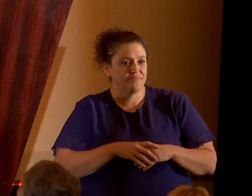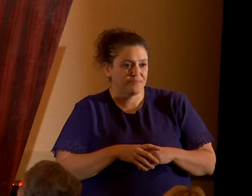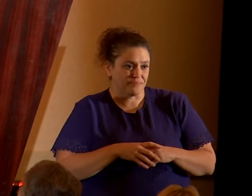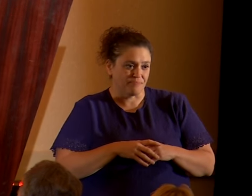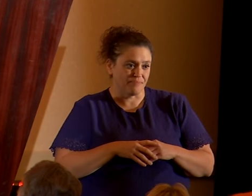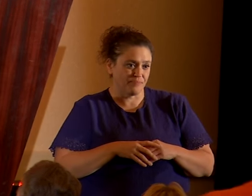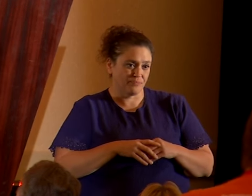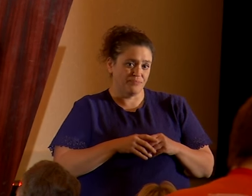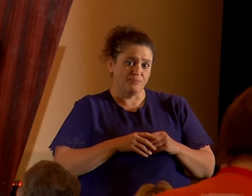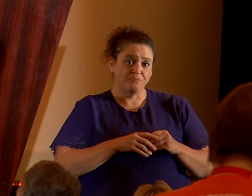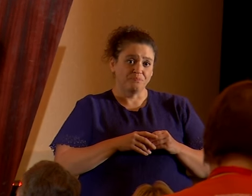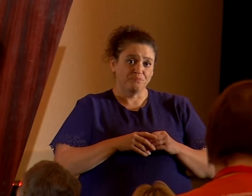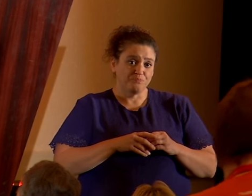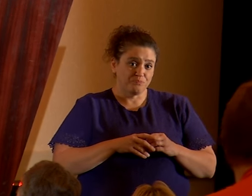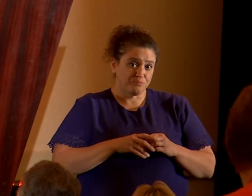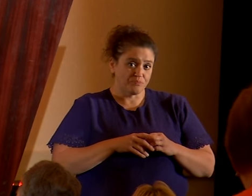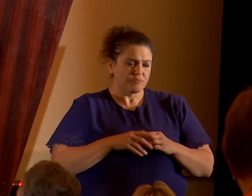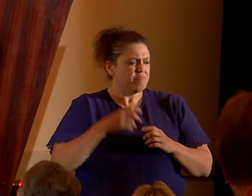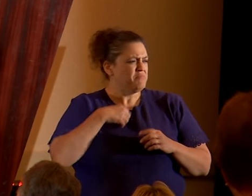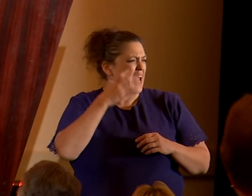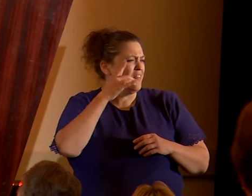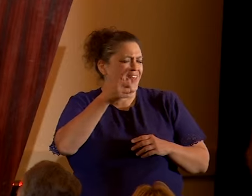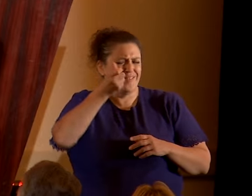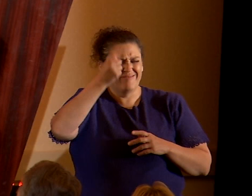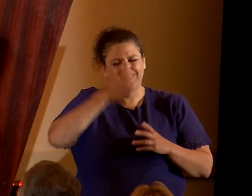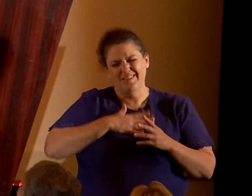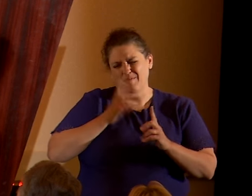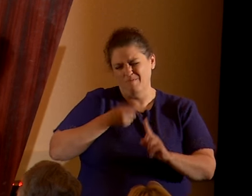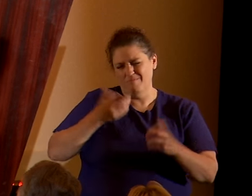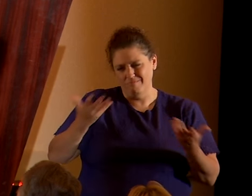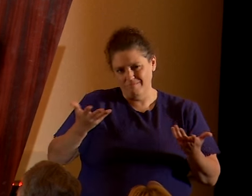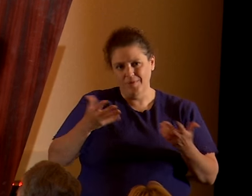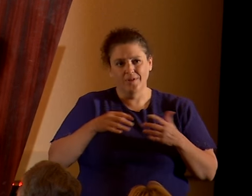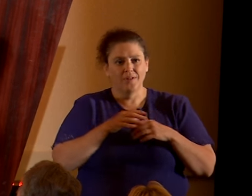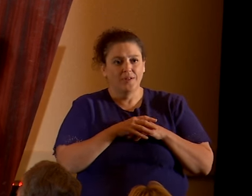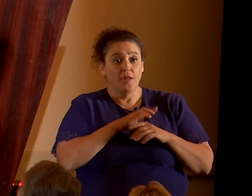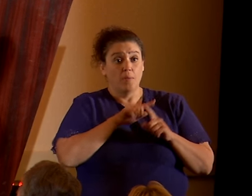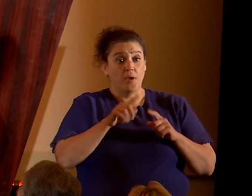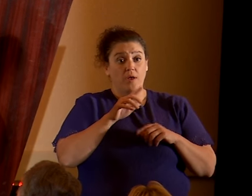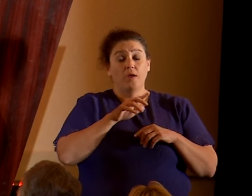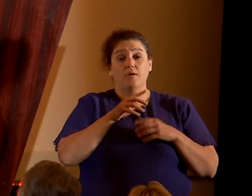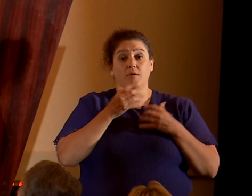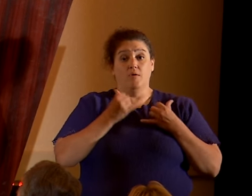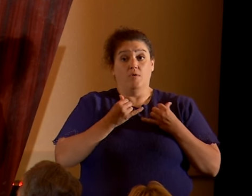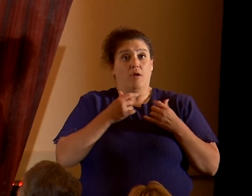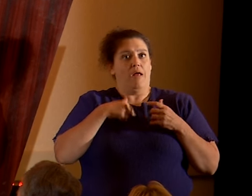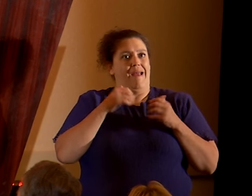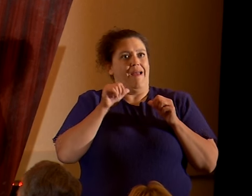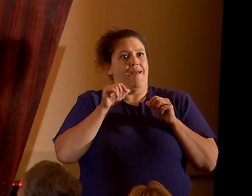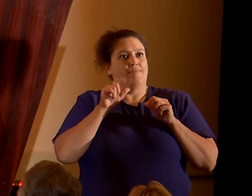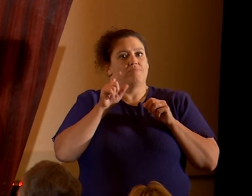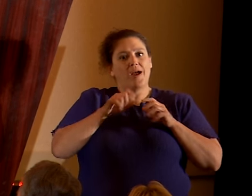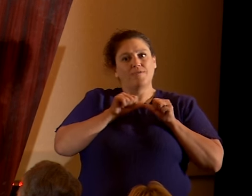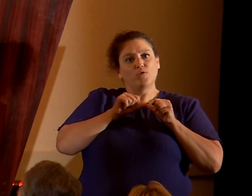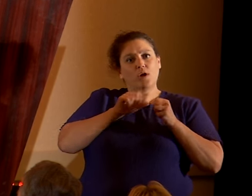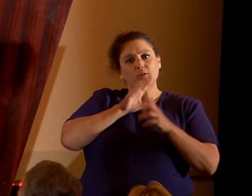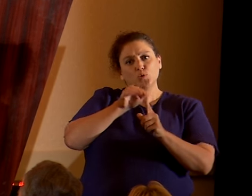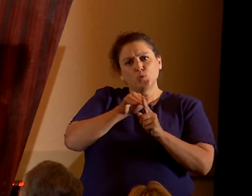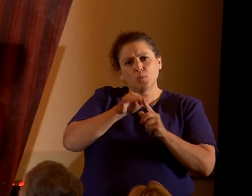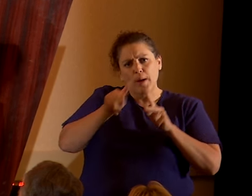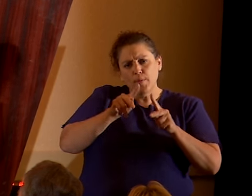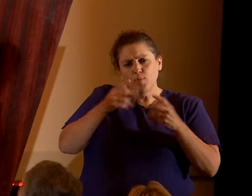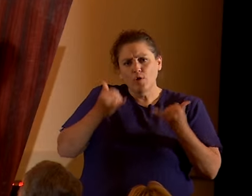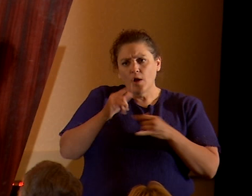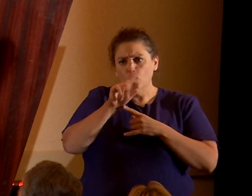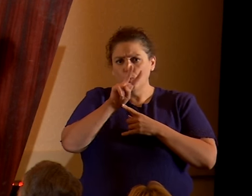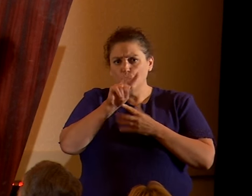And I think you know what I'm getting into. But in the 21st century, I keep to remind people that we live now in 2014,